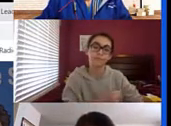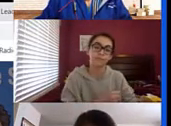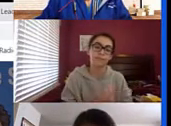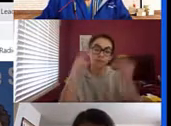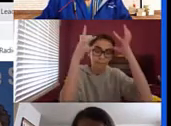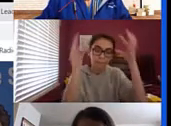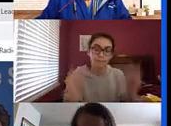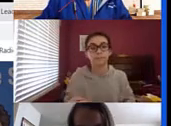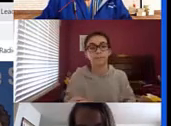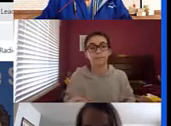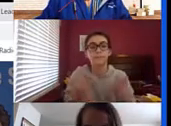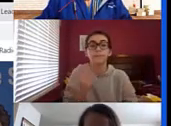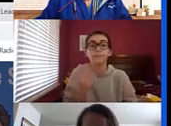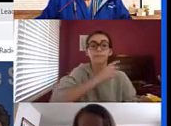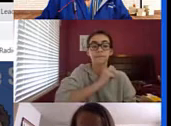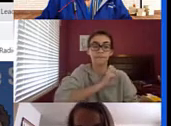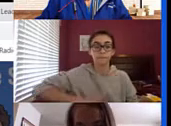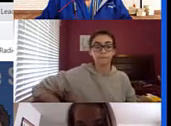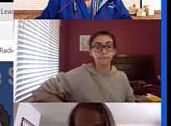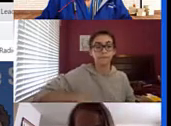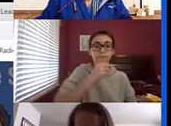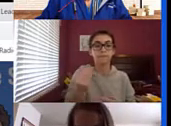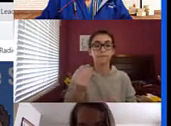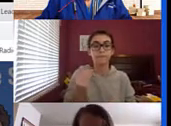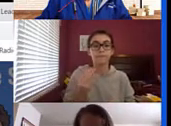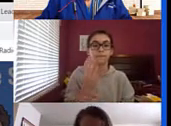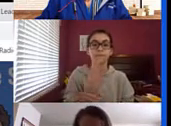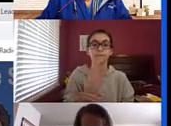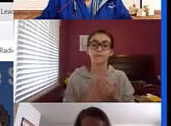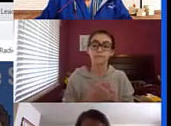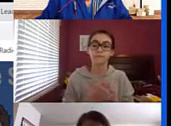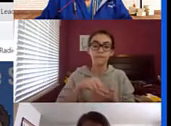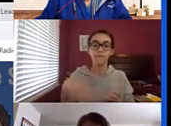here's miss calver and scholars for mrs matthew's class